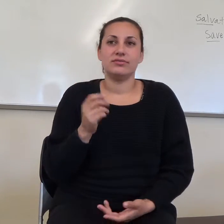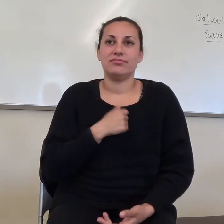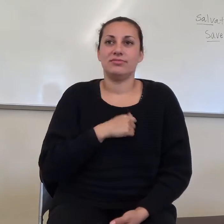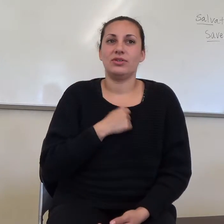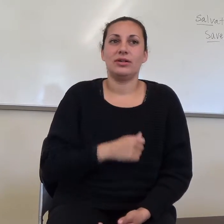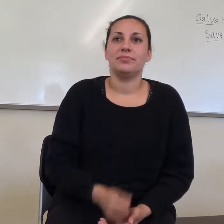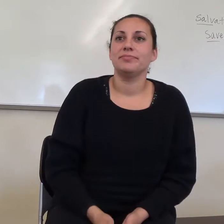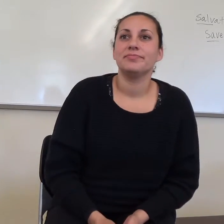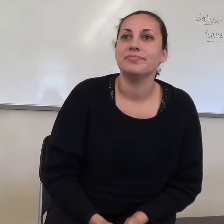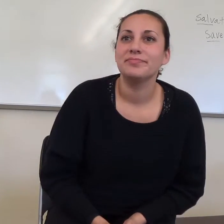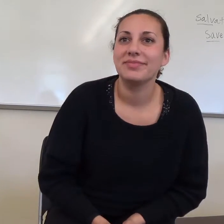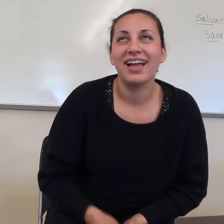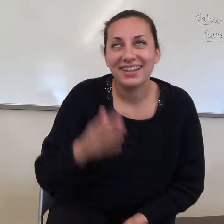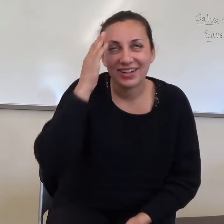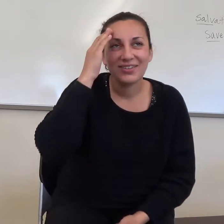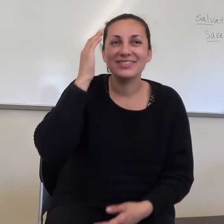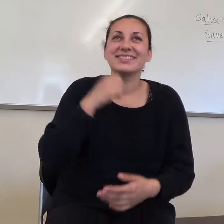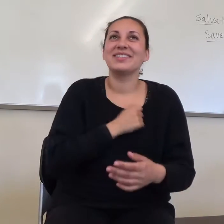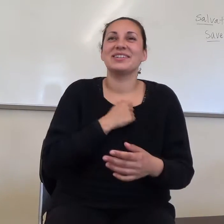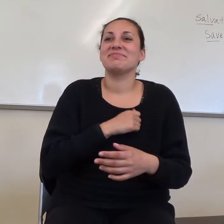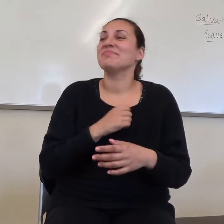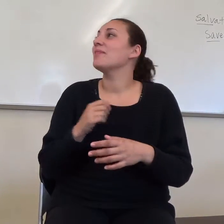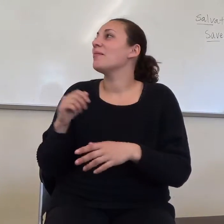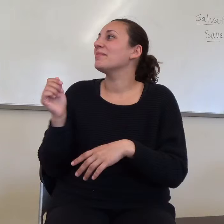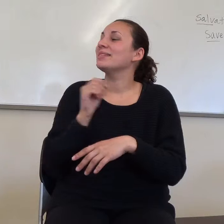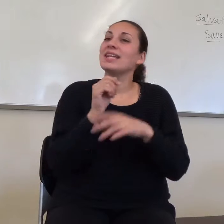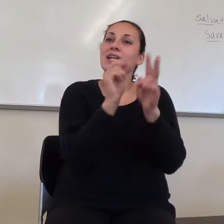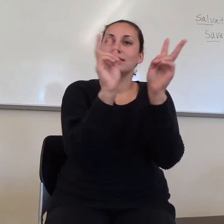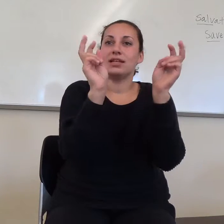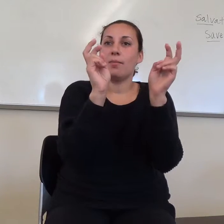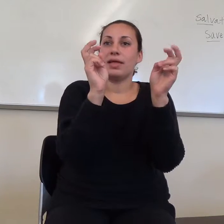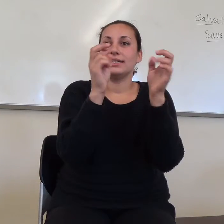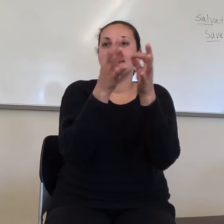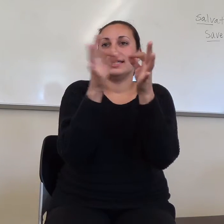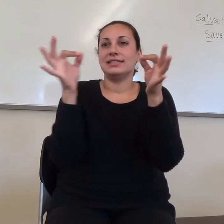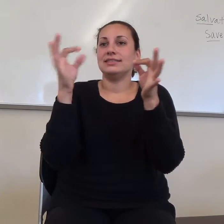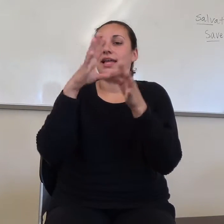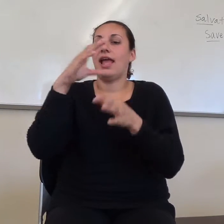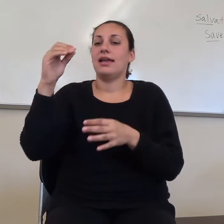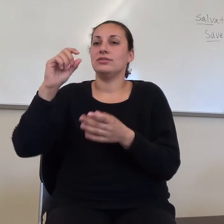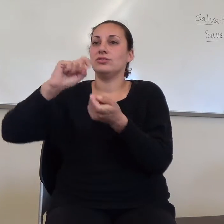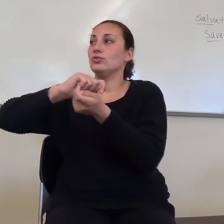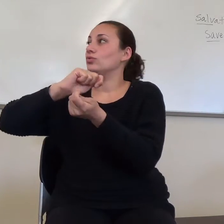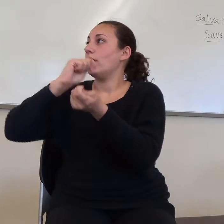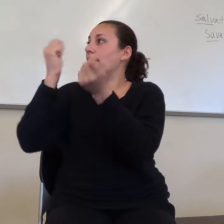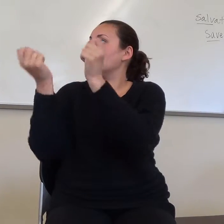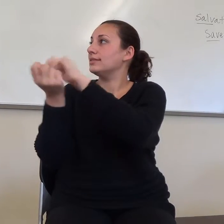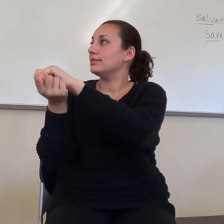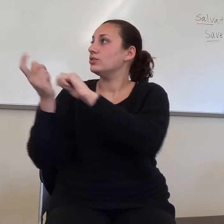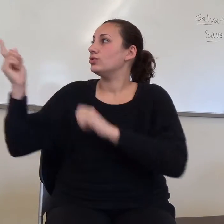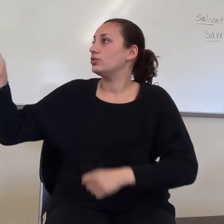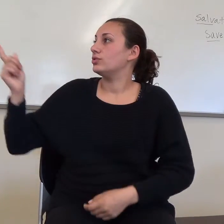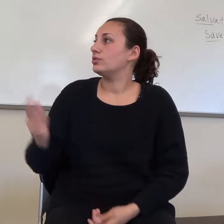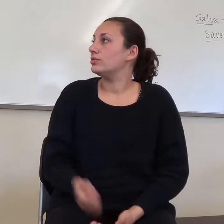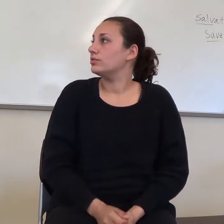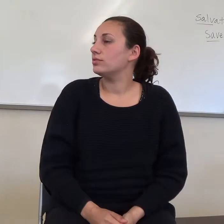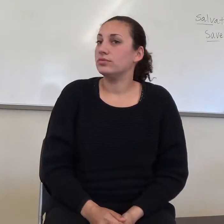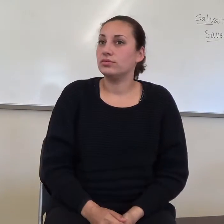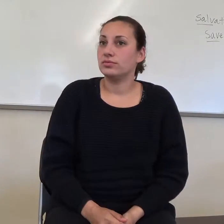remember, it's called Topic Sentences and Transitions. Even though we already know what a transition is, we're kind